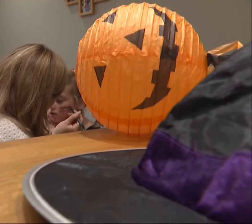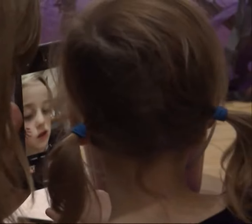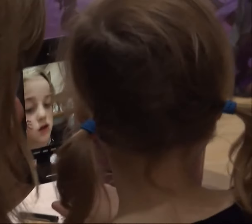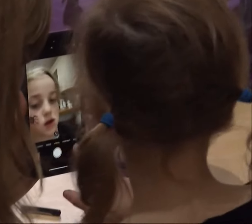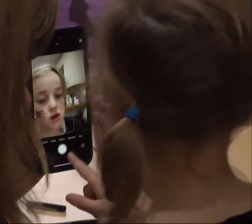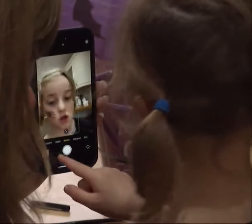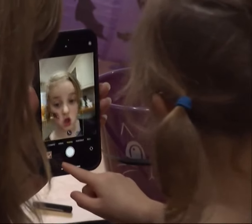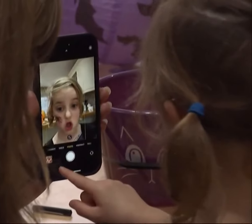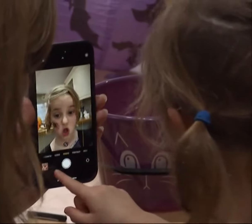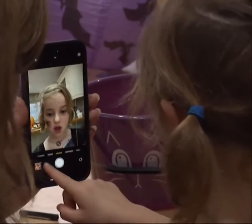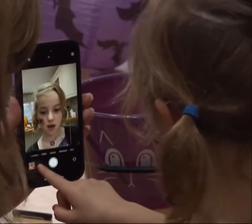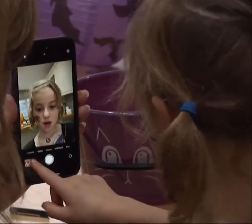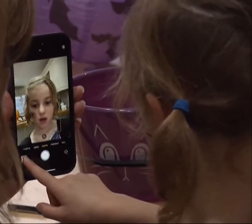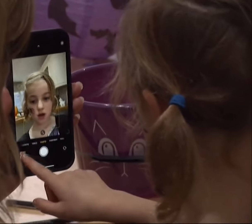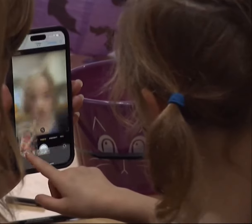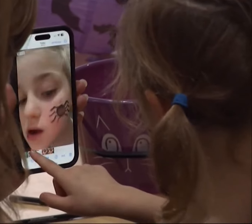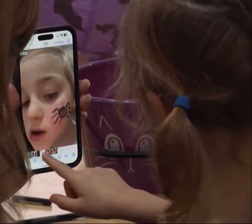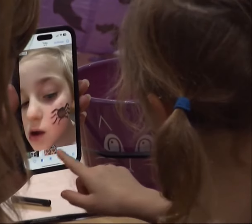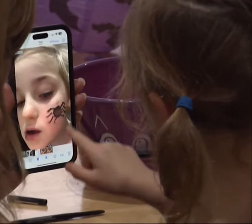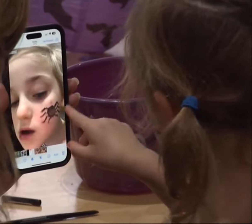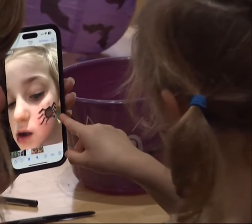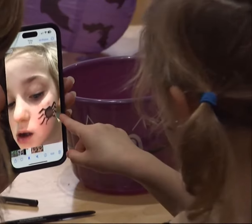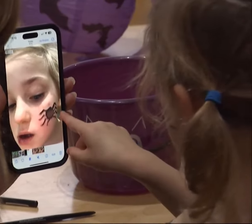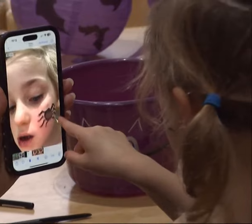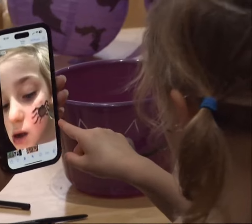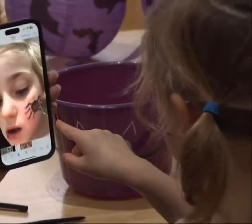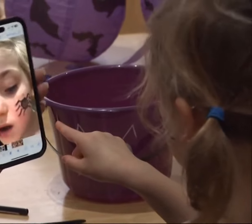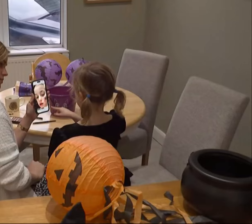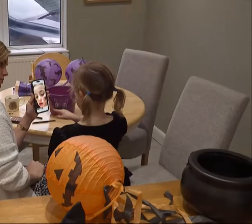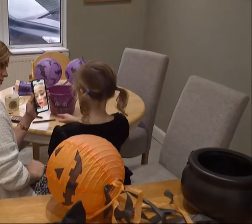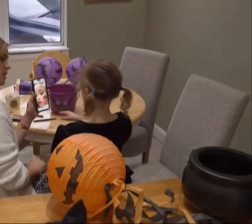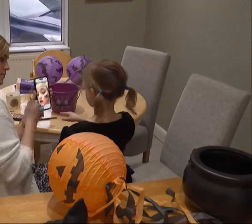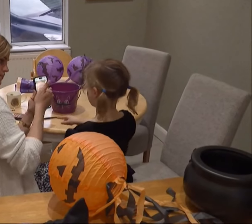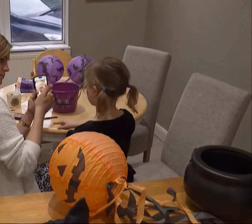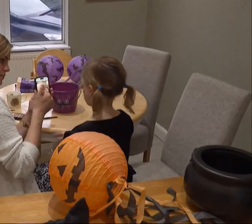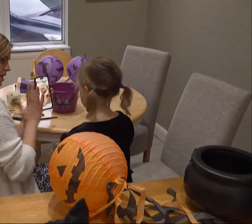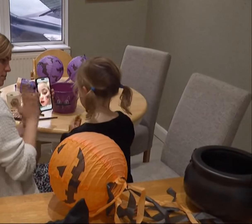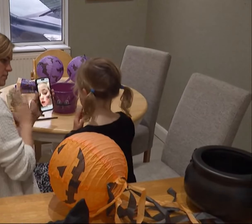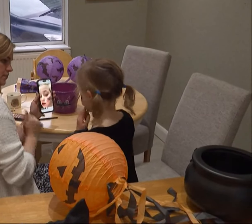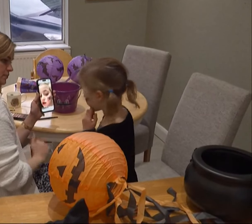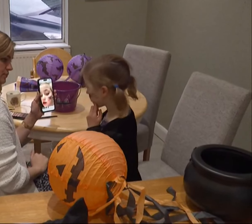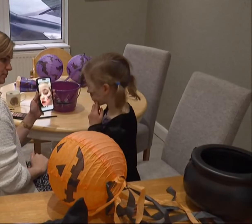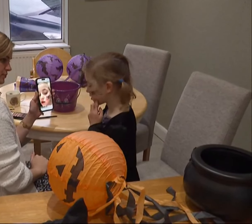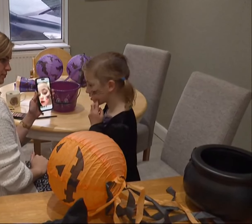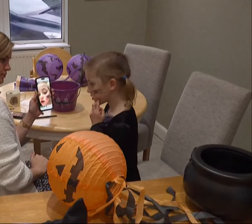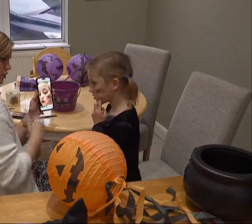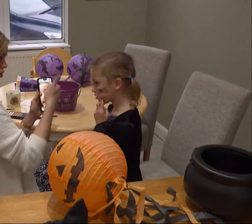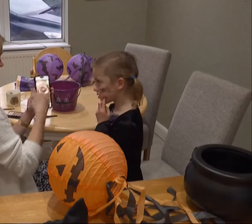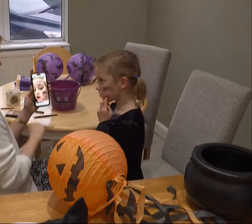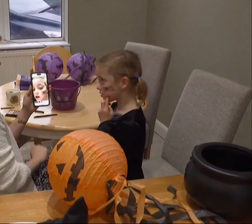in the same way as her hearing friends. People open doors and they speak and she won't understand any of